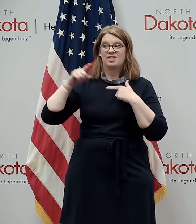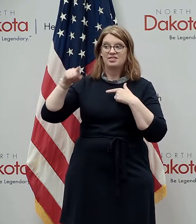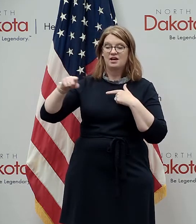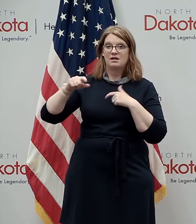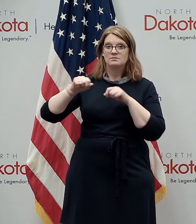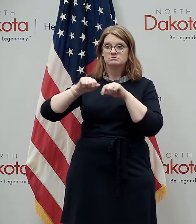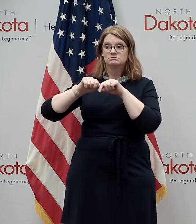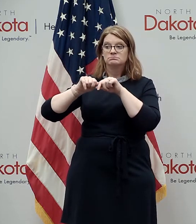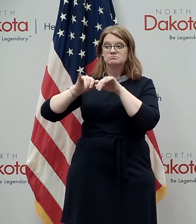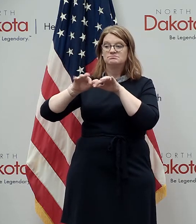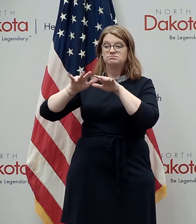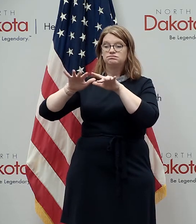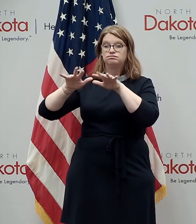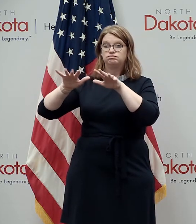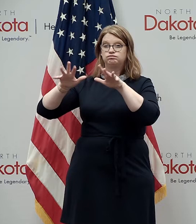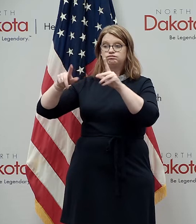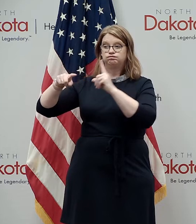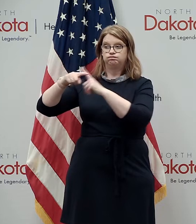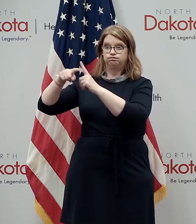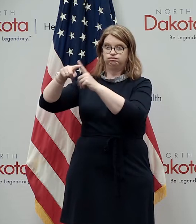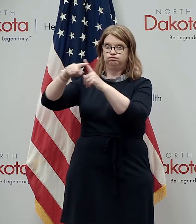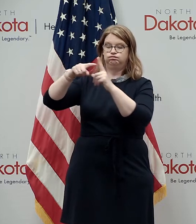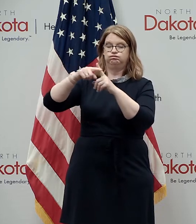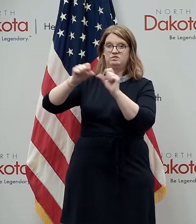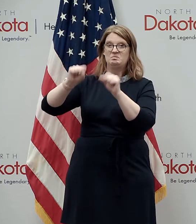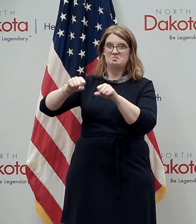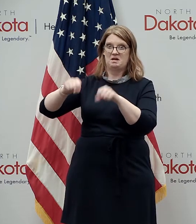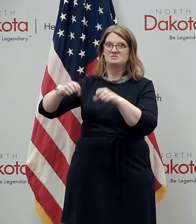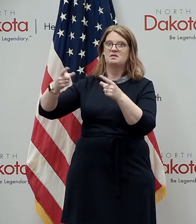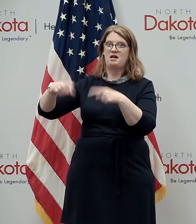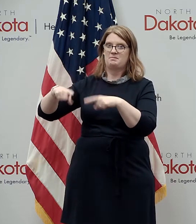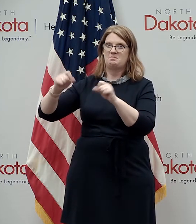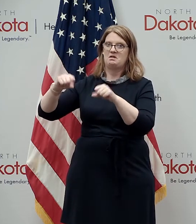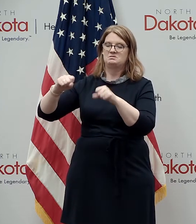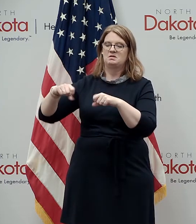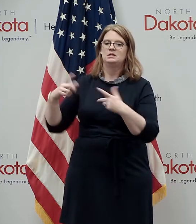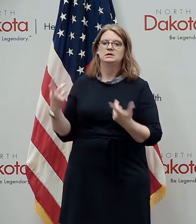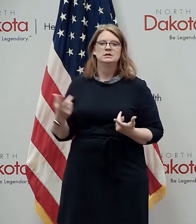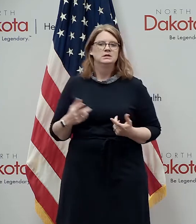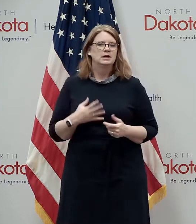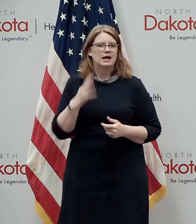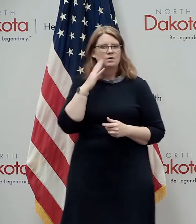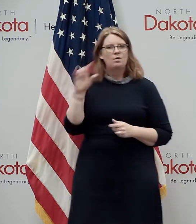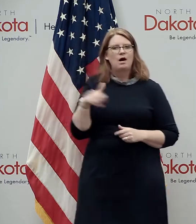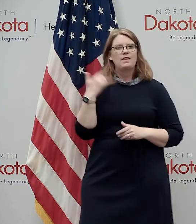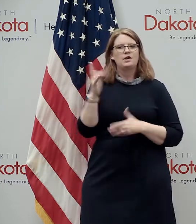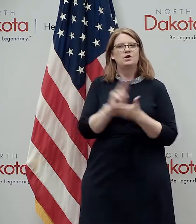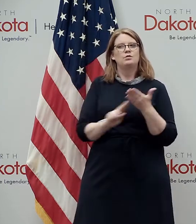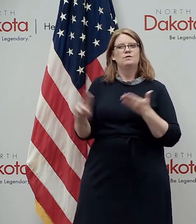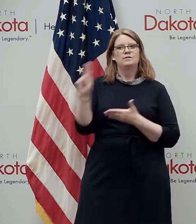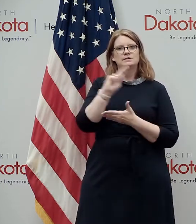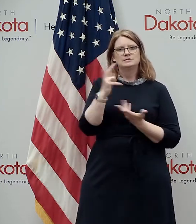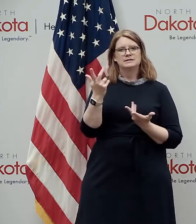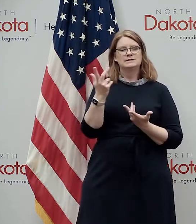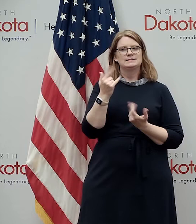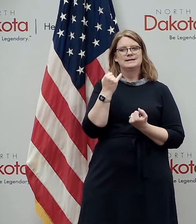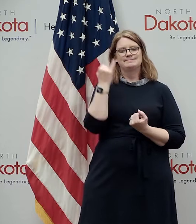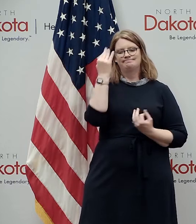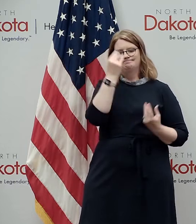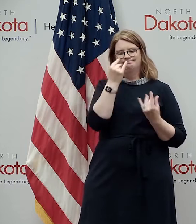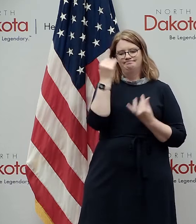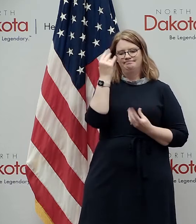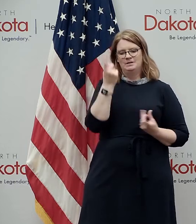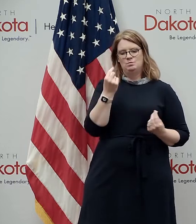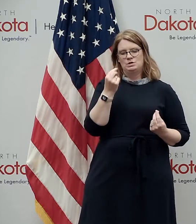you know that that could represent some challenges and so again i know that a number of the other universities around the nation are really thinking through their testing